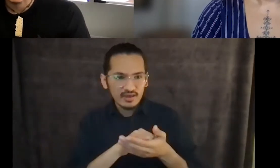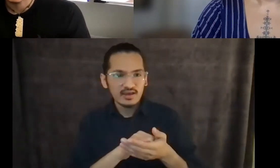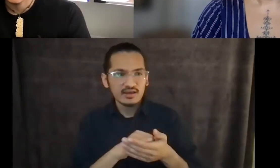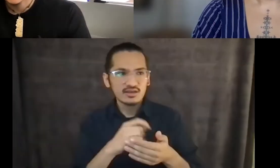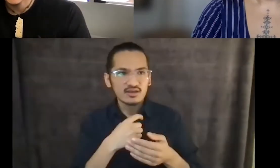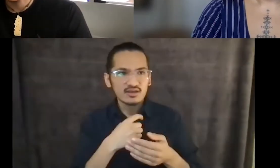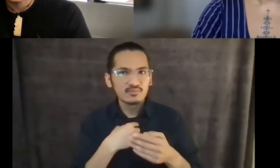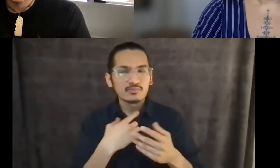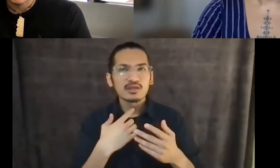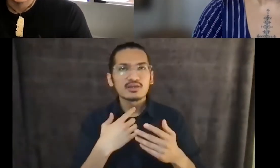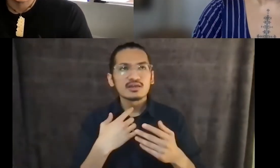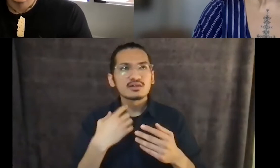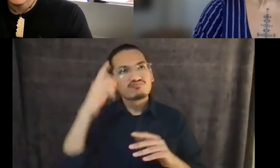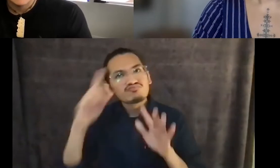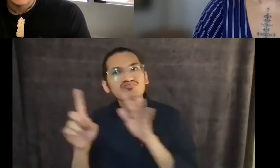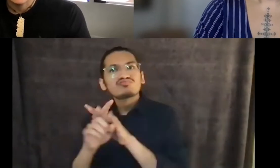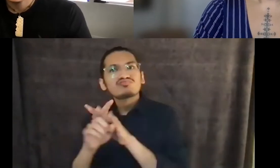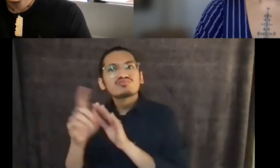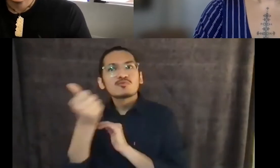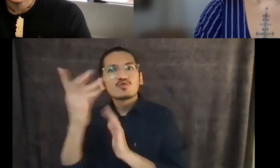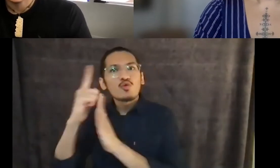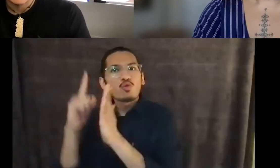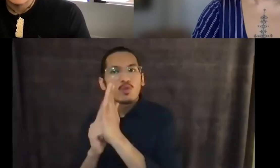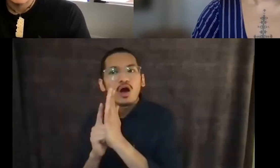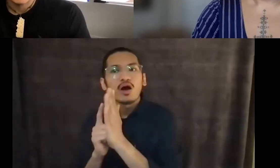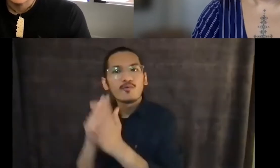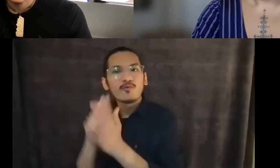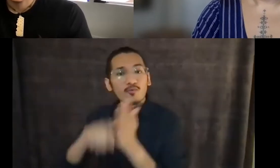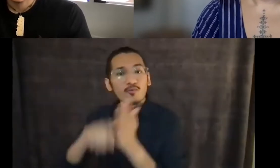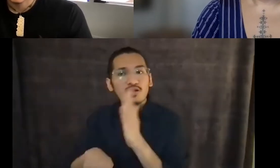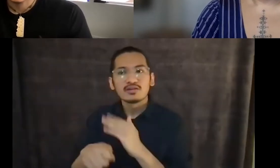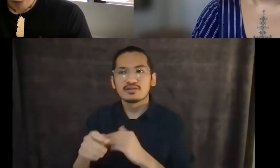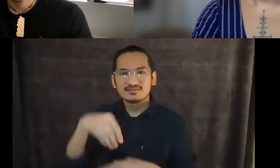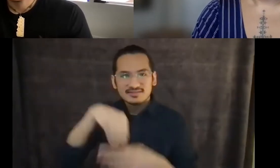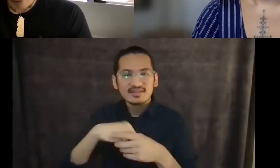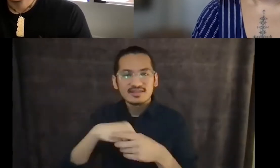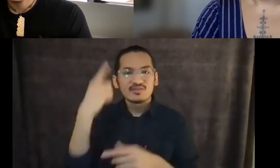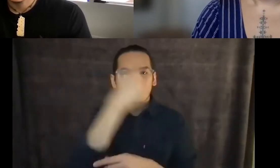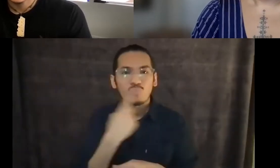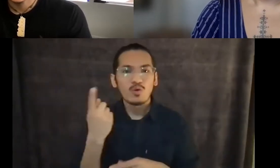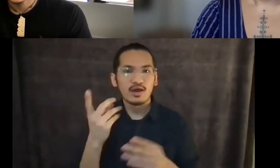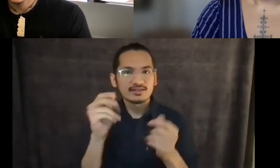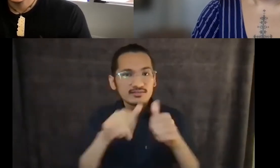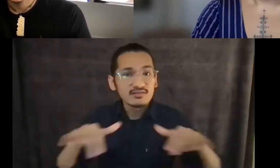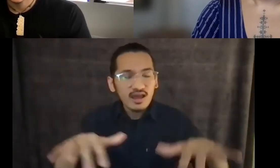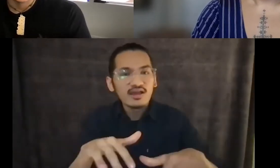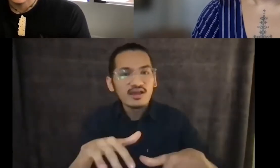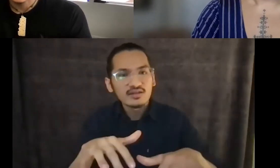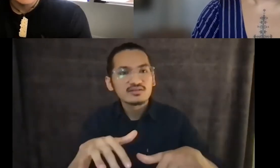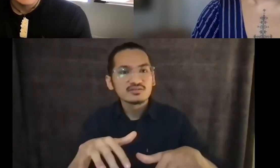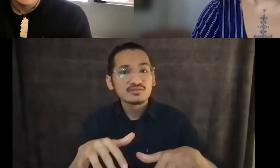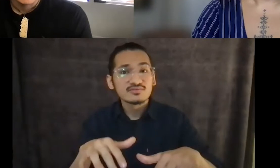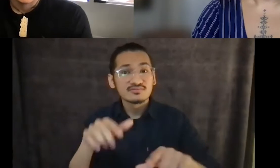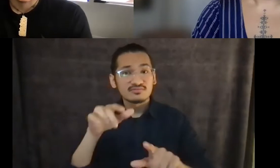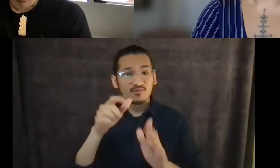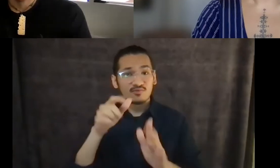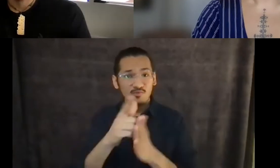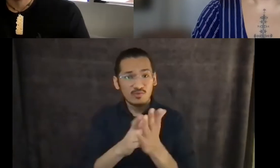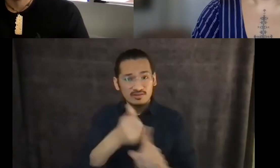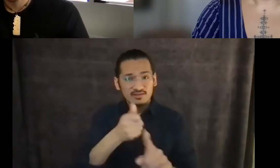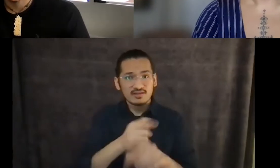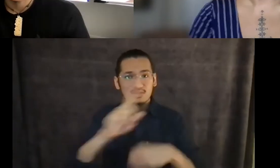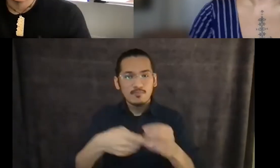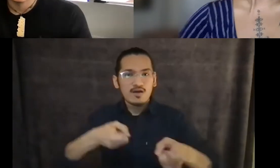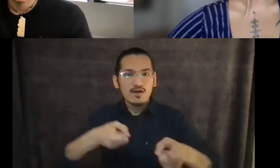official like laws that were written in the Hawaiian kingdom, were around policing sexuality, and